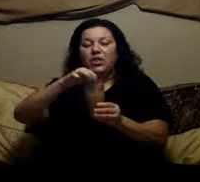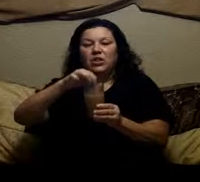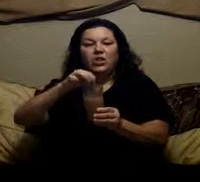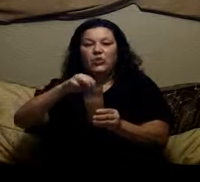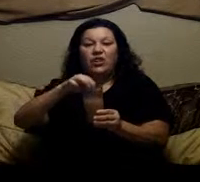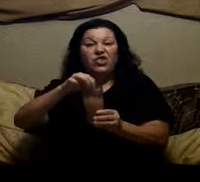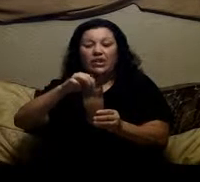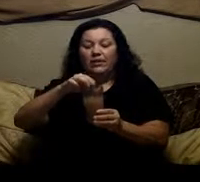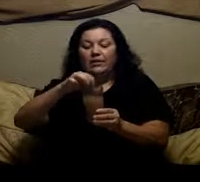You just want to chug it